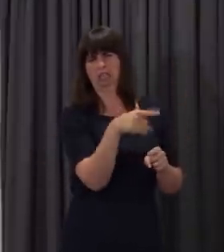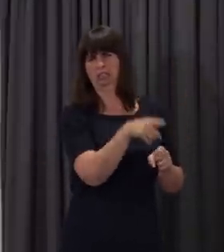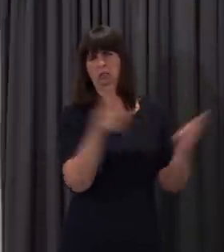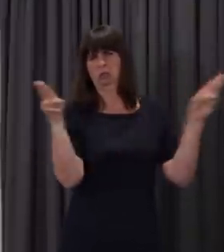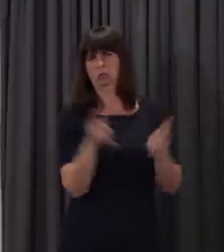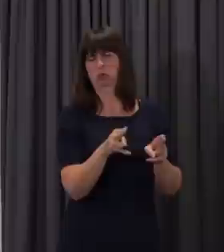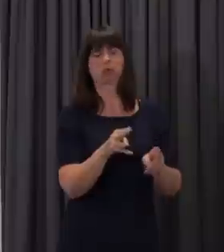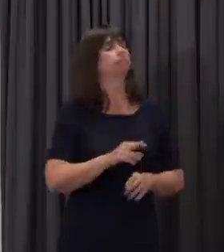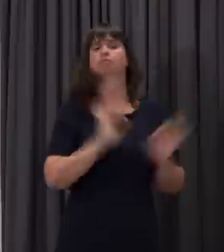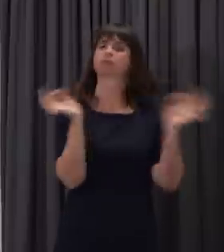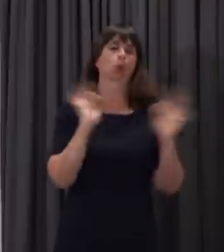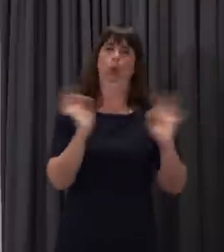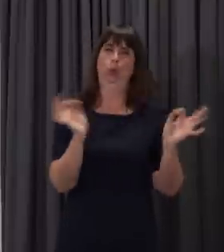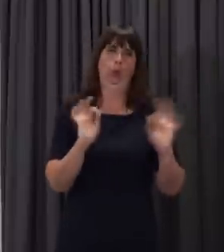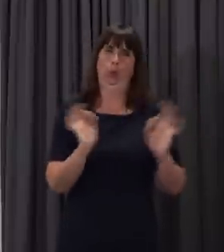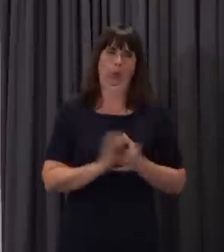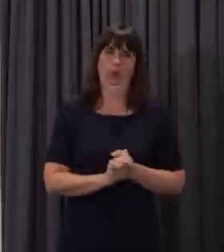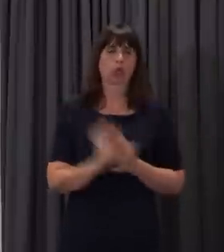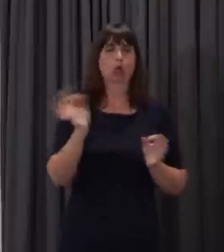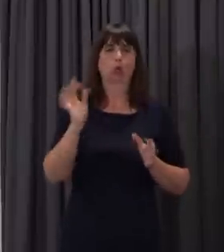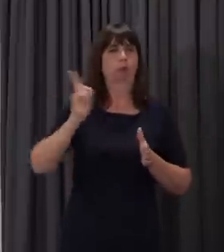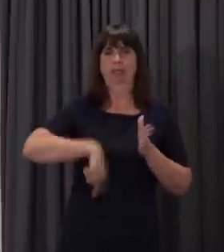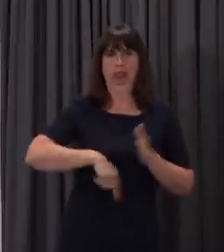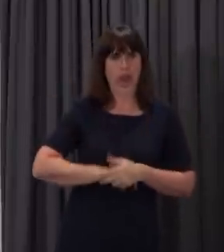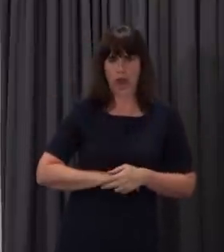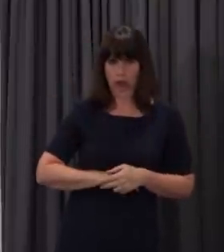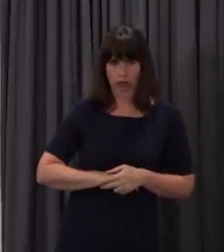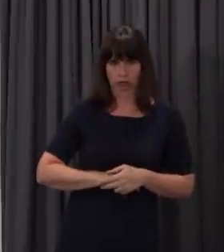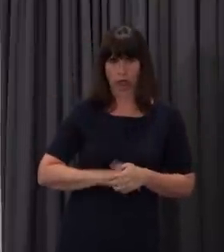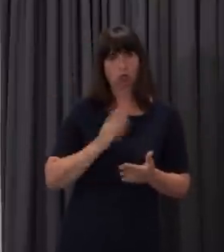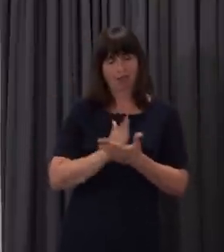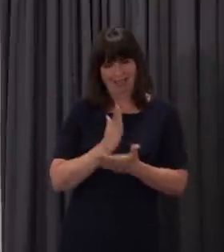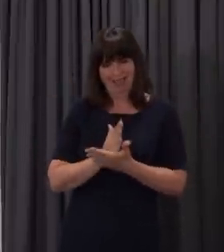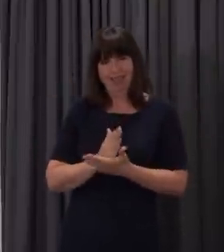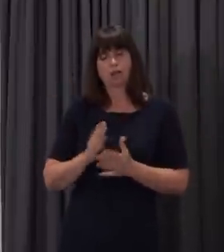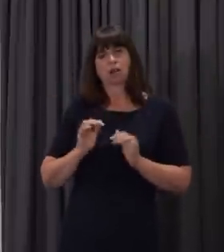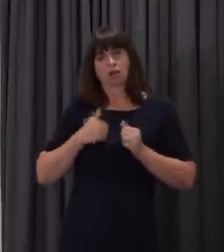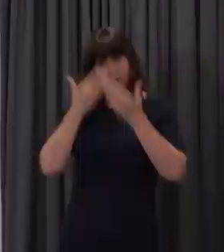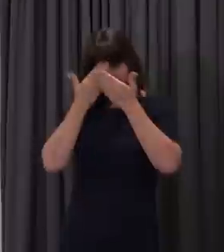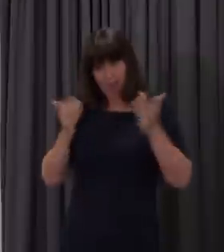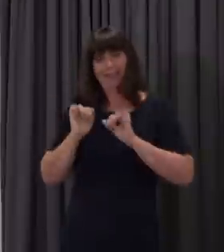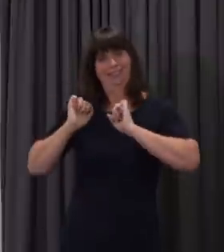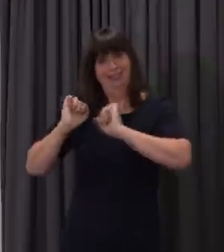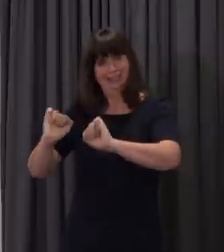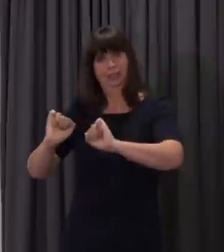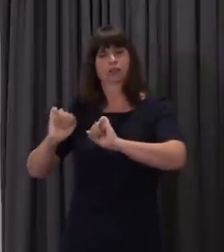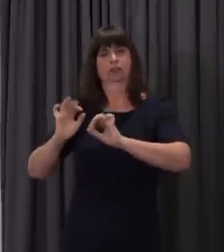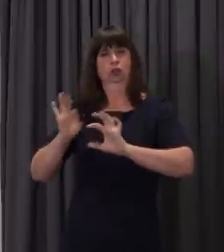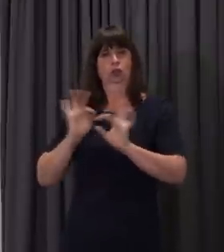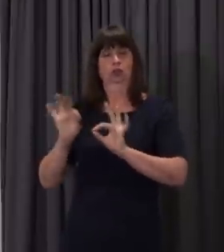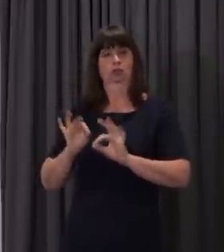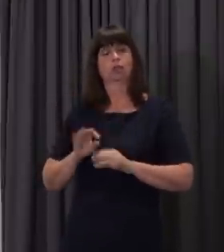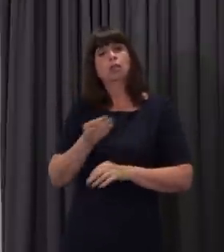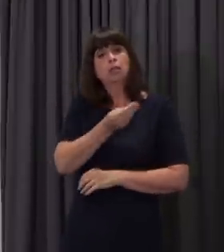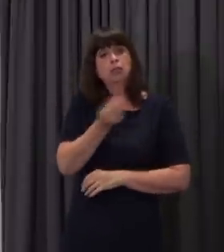attend, or choose not to attend. Let me make this very clear. We believe that those